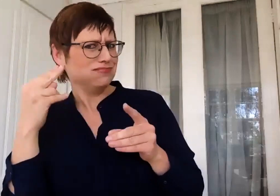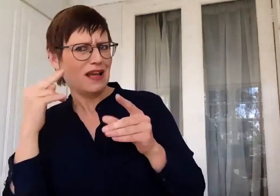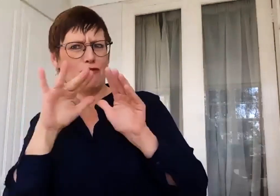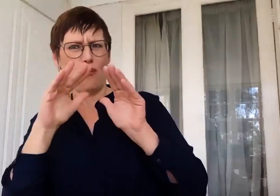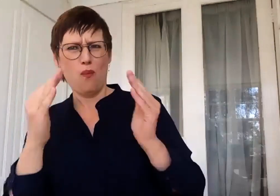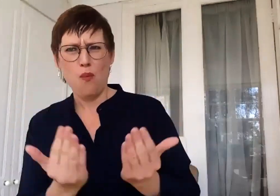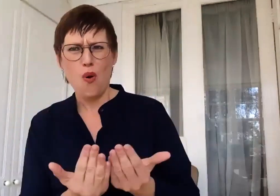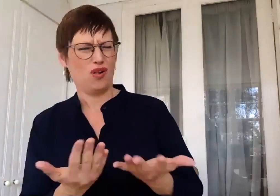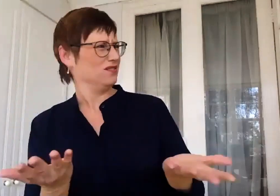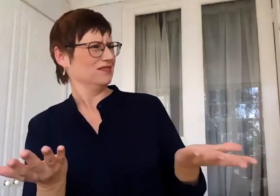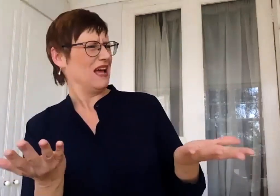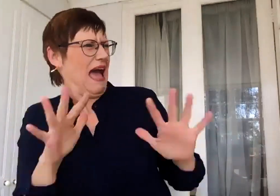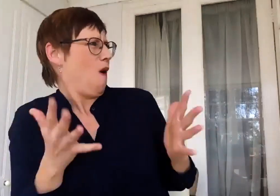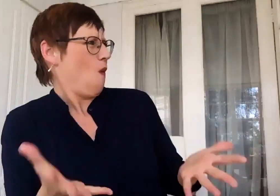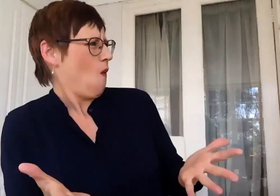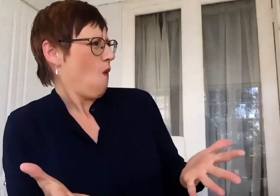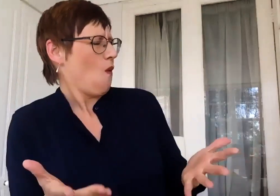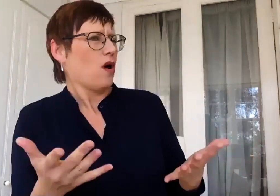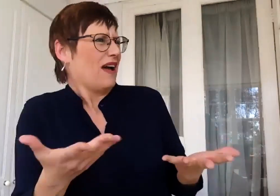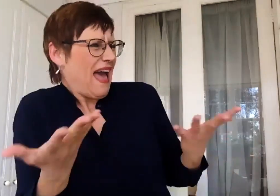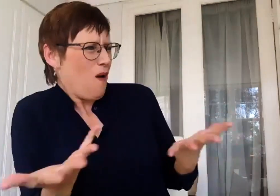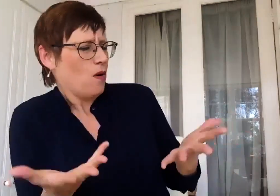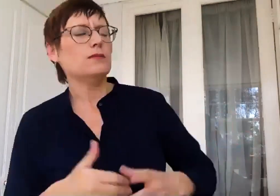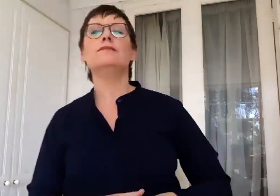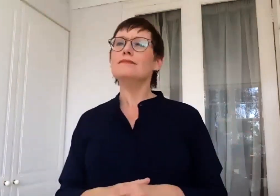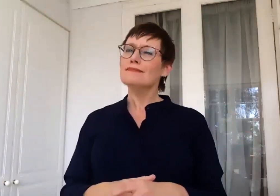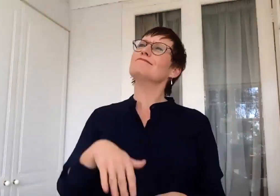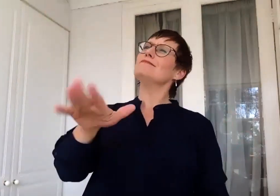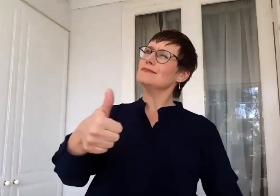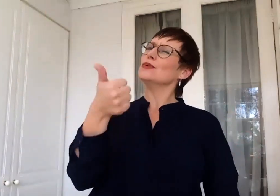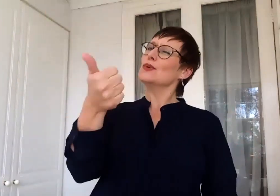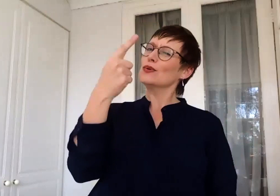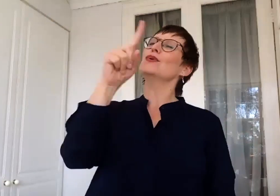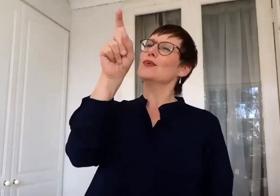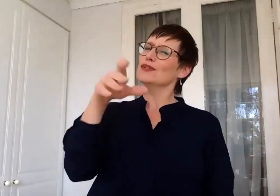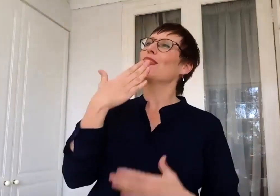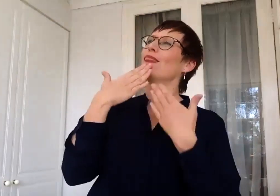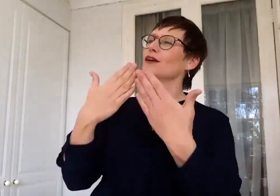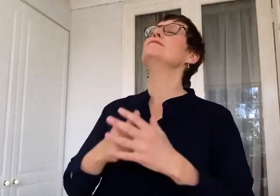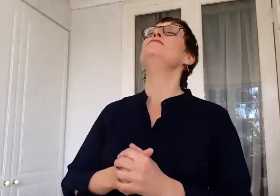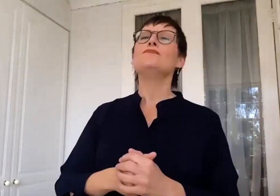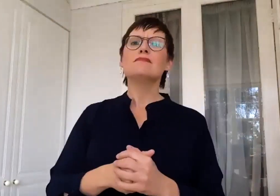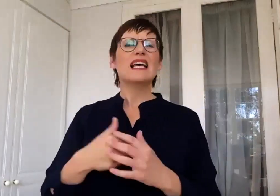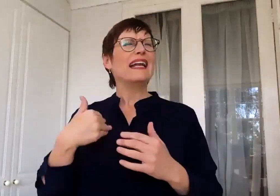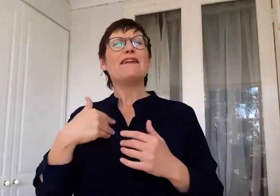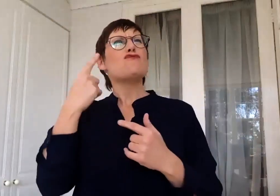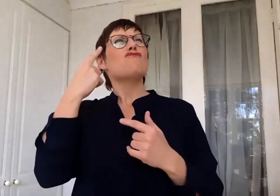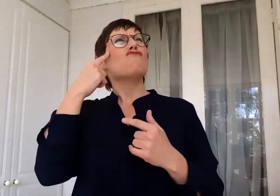life to deaf studies and the deaf community? Yeah, it's an interesting question. I've never really discovered